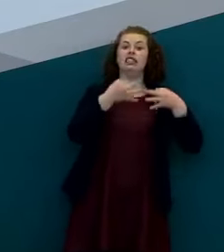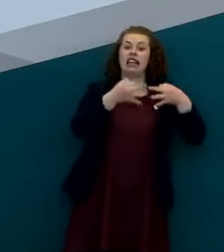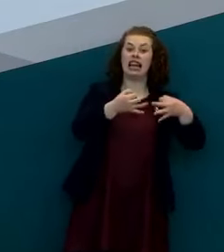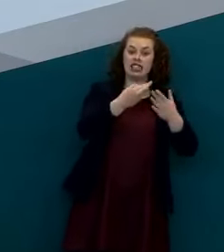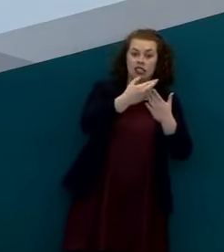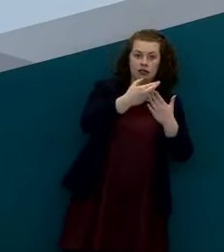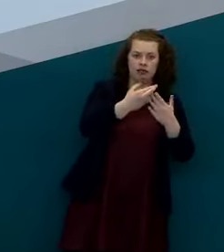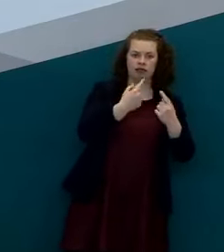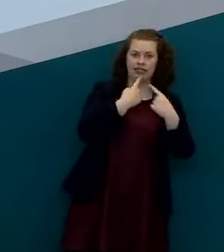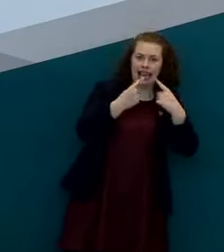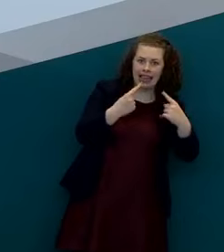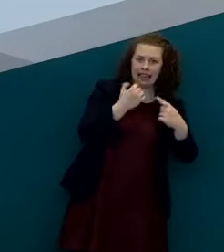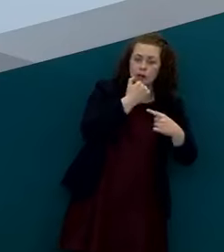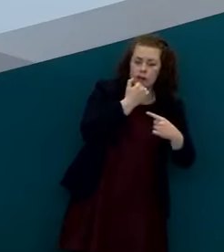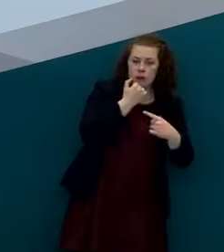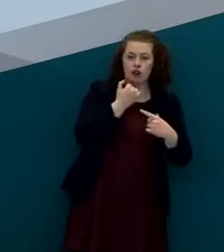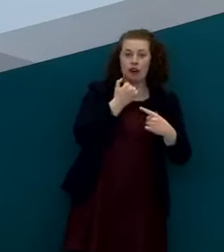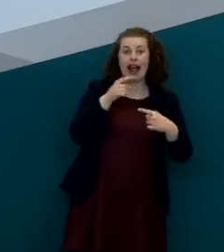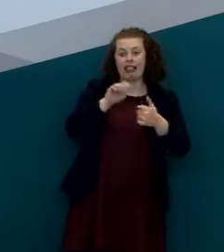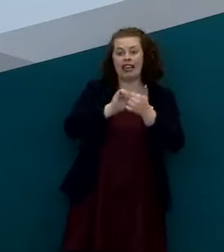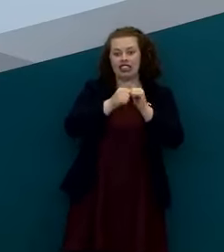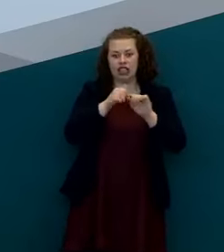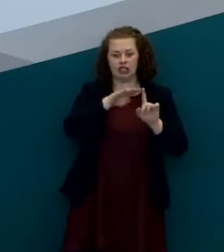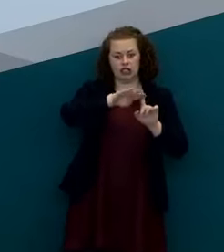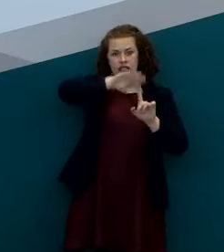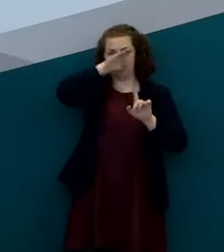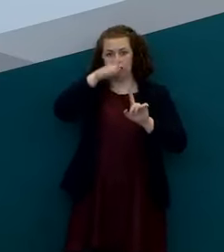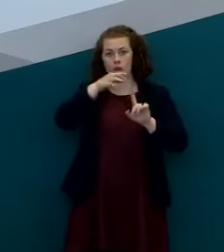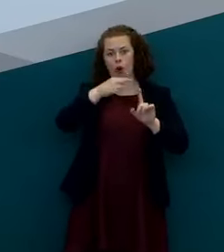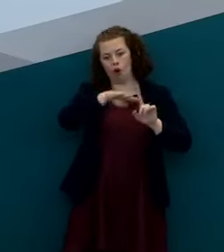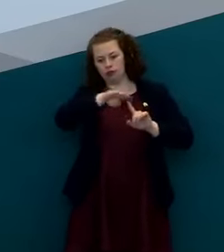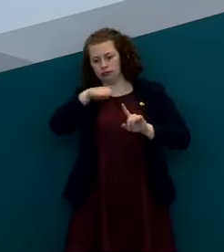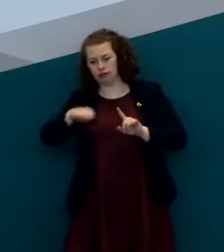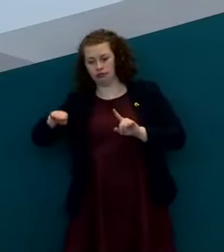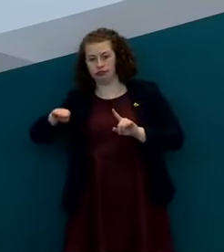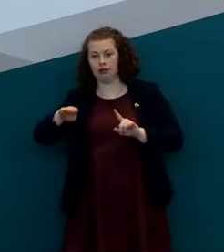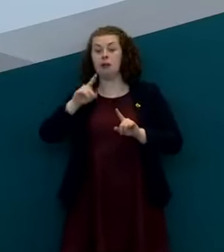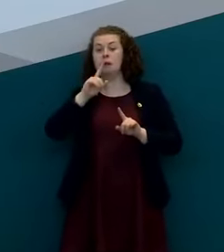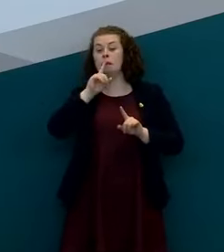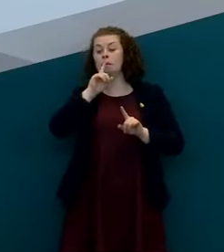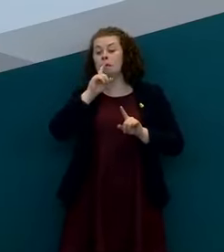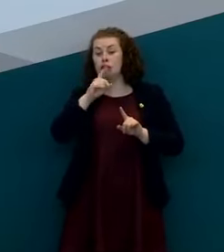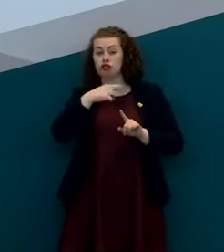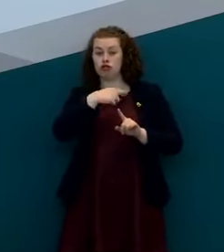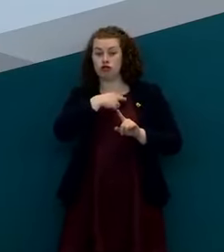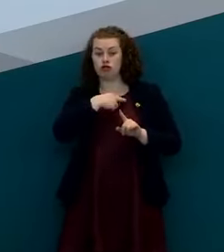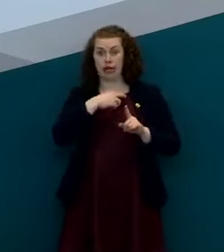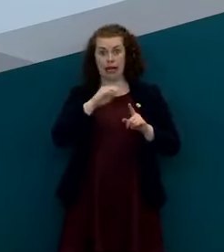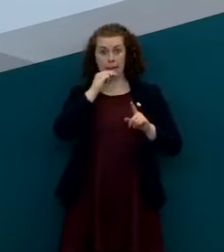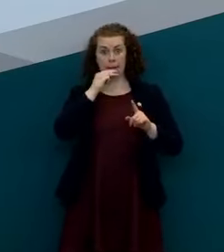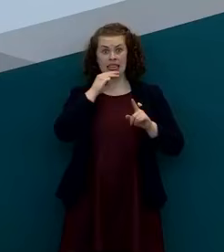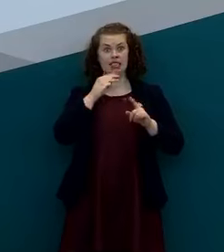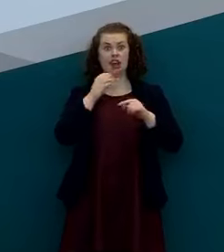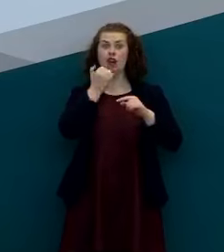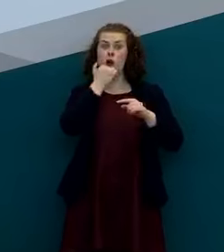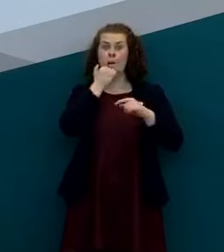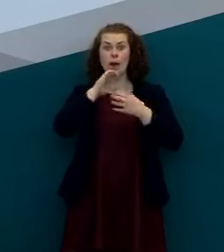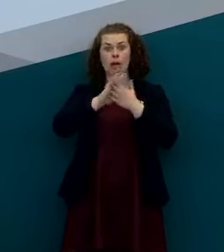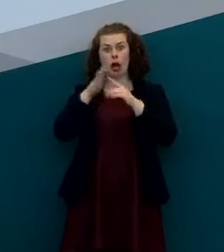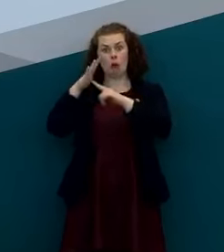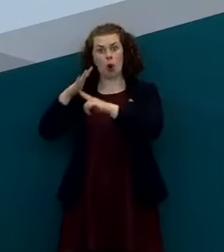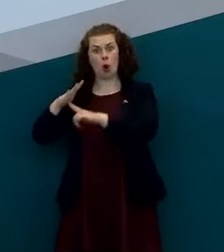and it changes the shape of that line but doesn't change much the decline in growth rate so we're